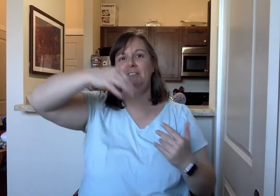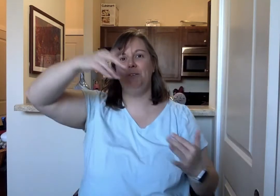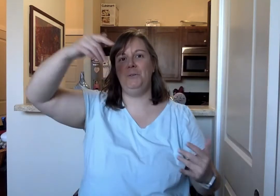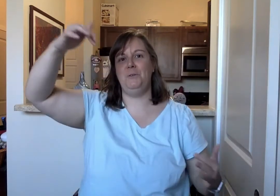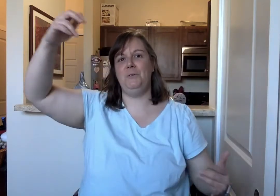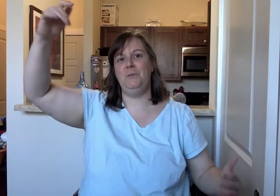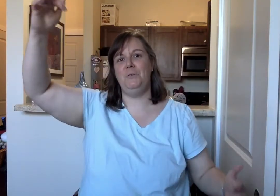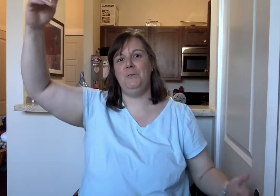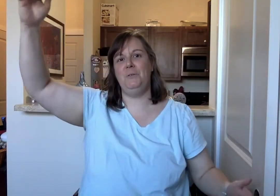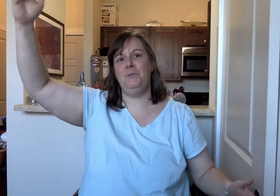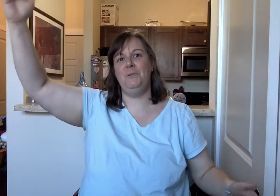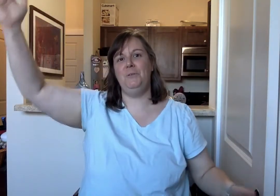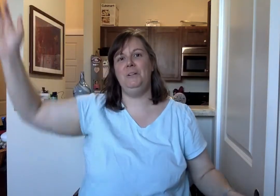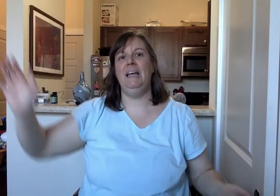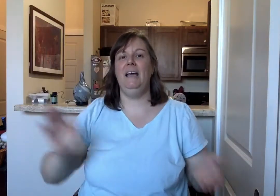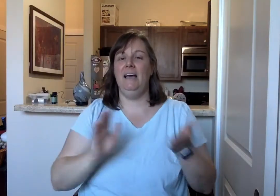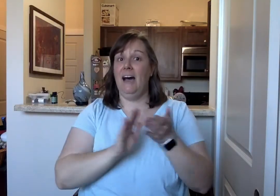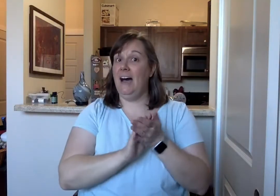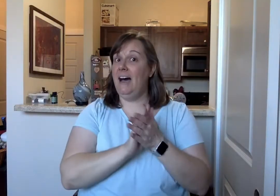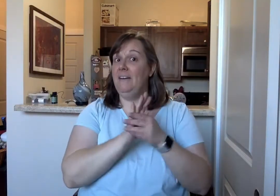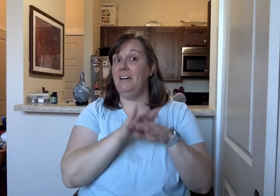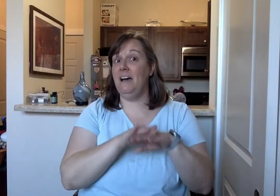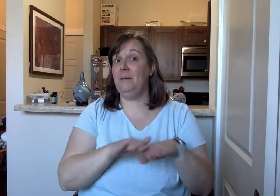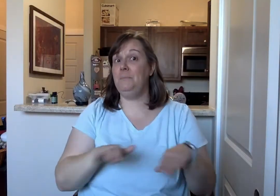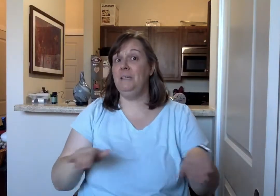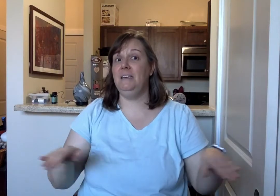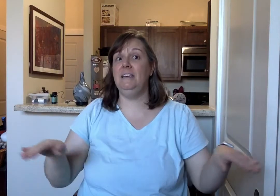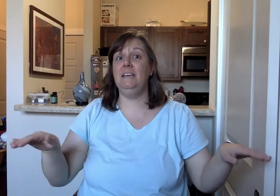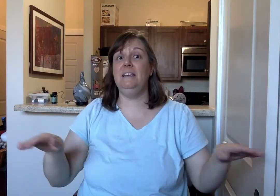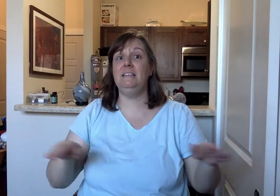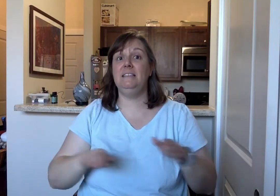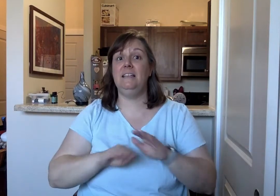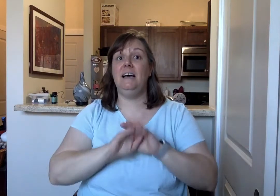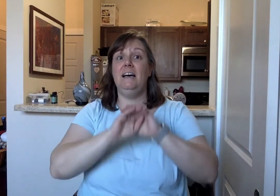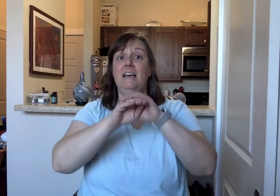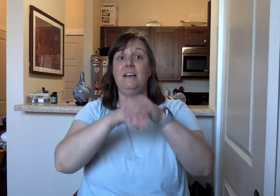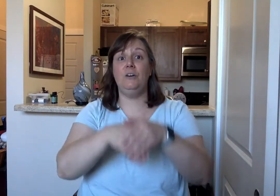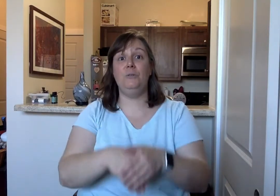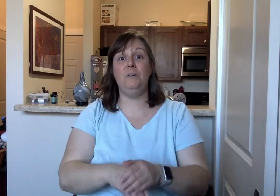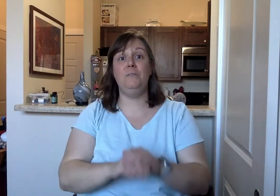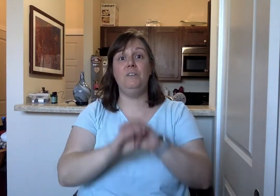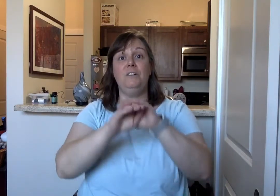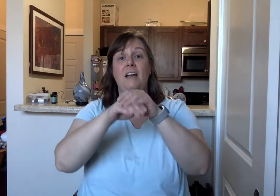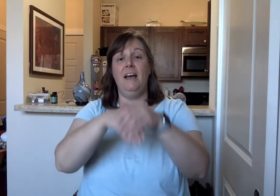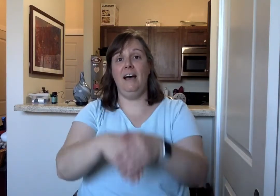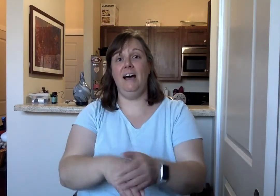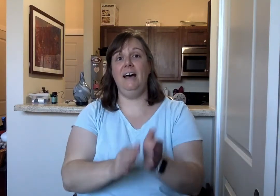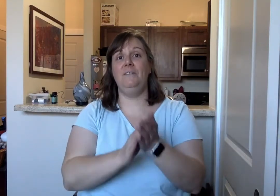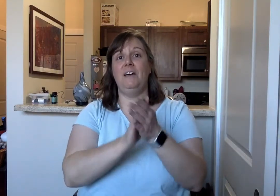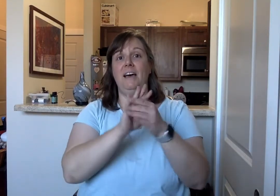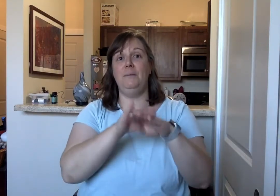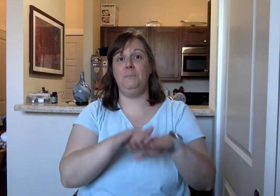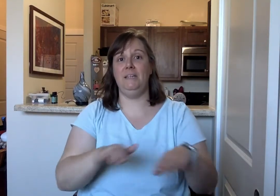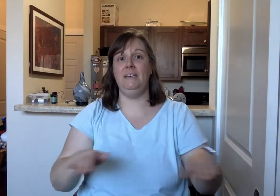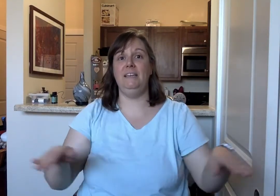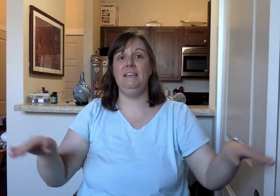soul. I've got peace like a river. I've got peace